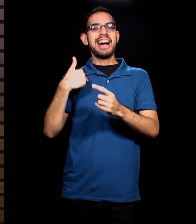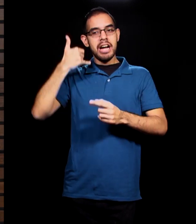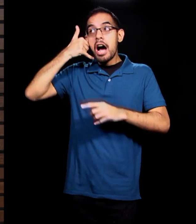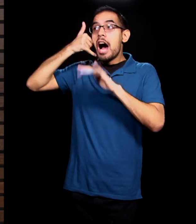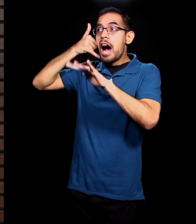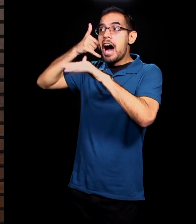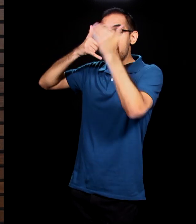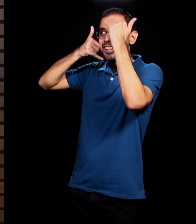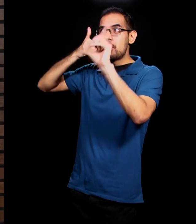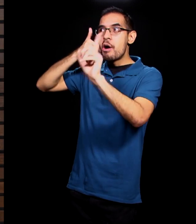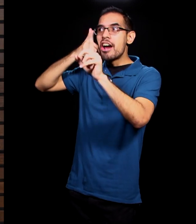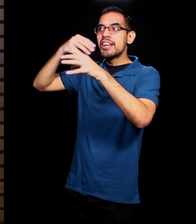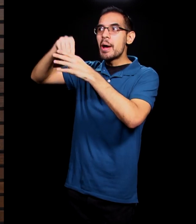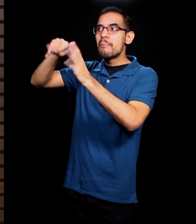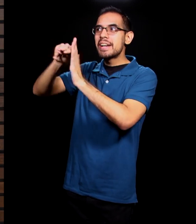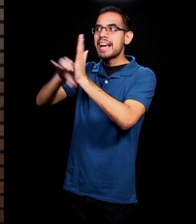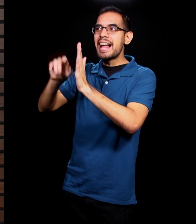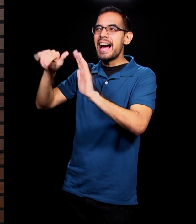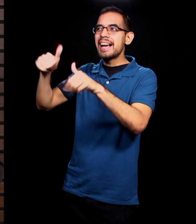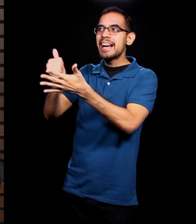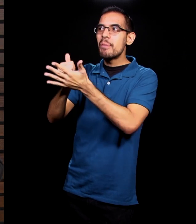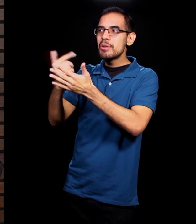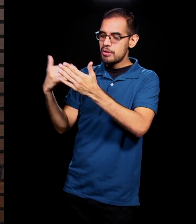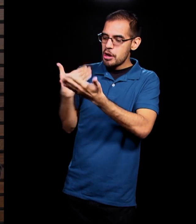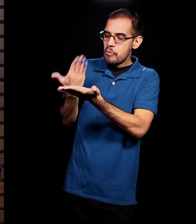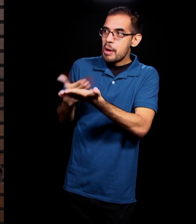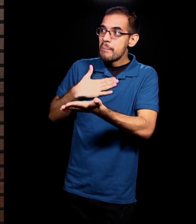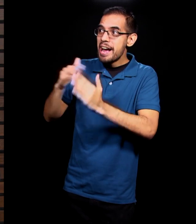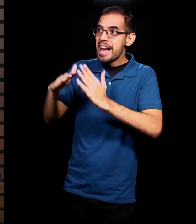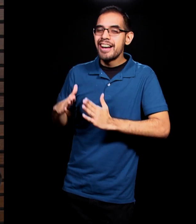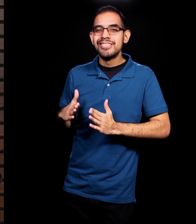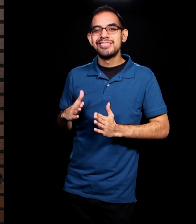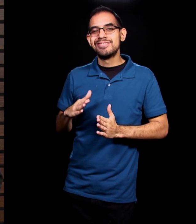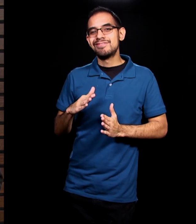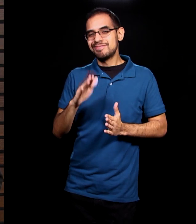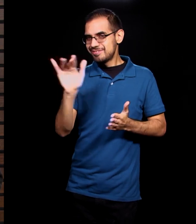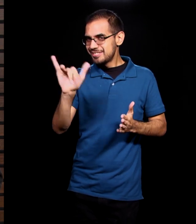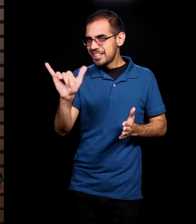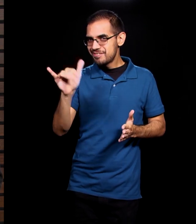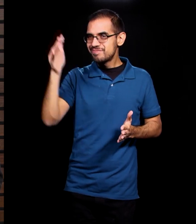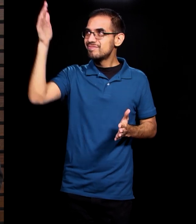See, when we are asked of God, where are you, we have to ask ourselves, where am I?